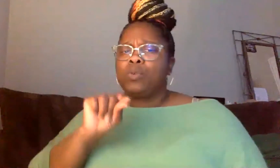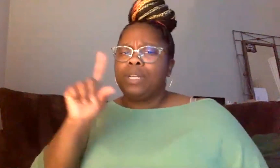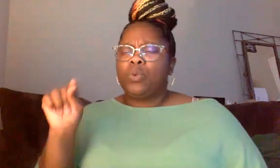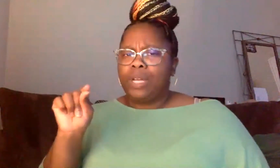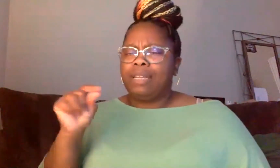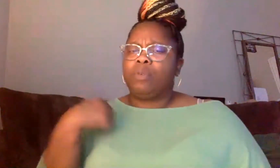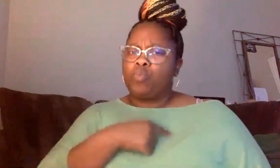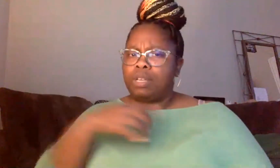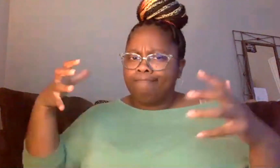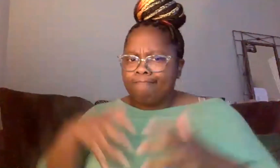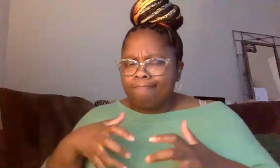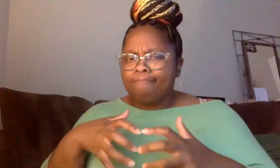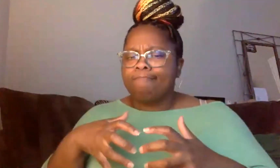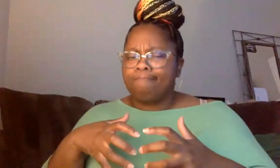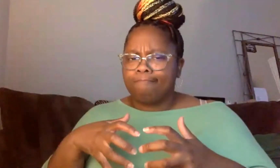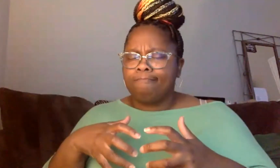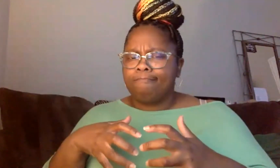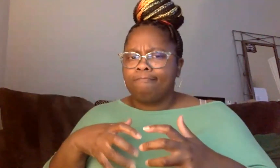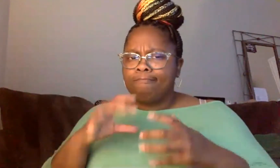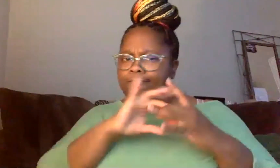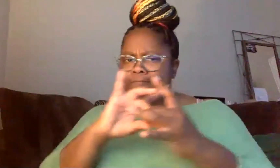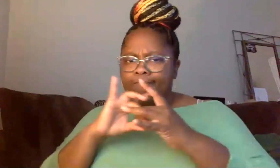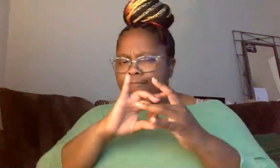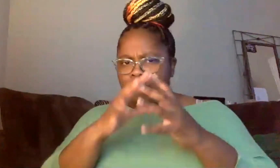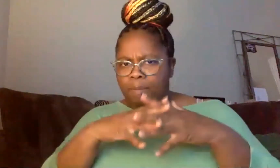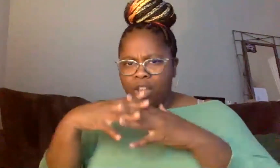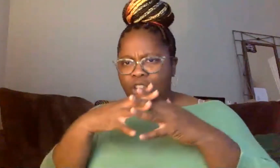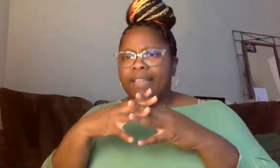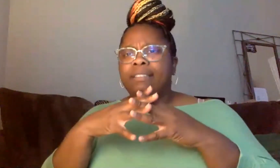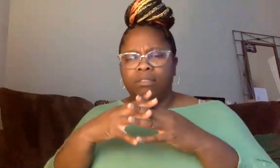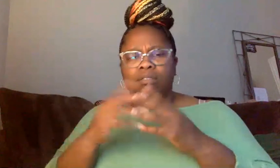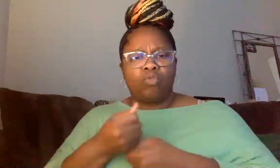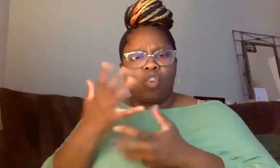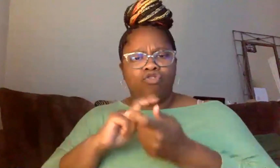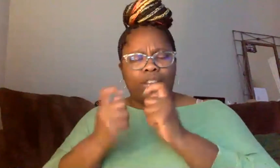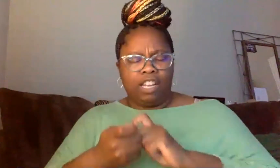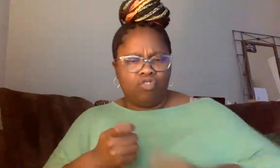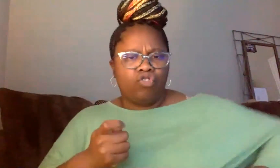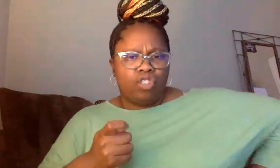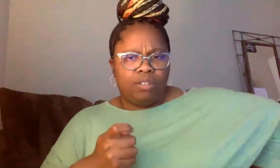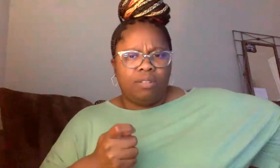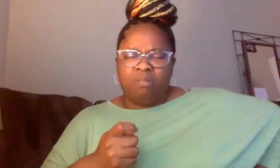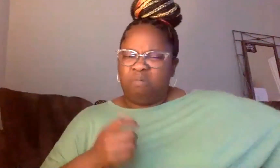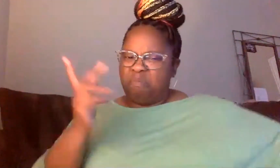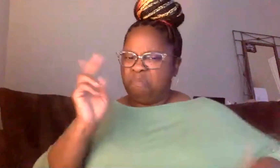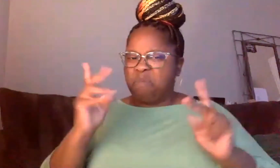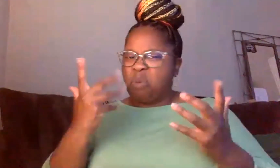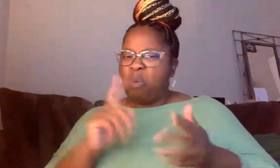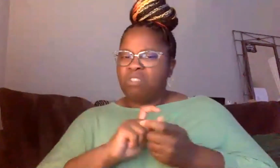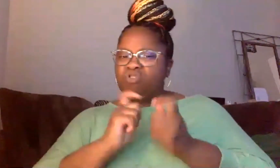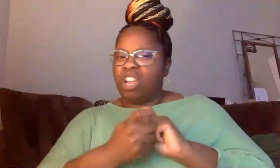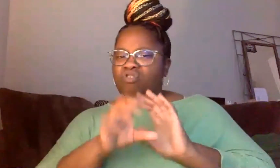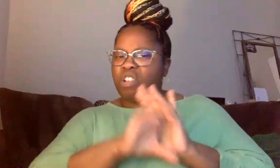come together as a collective unit, as United American people into changing it? And why are people so against changing it? And is, and